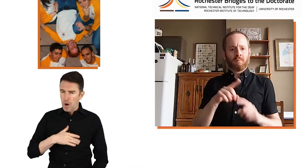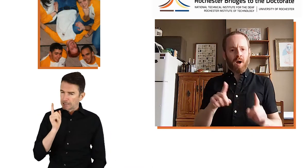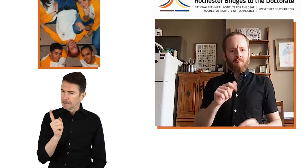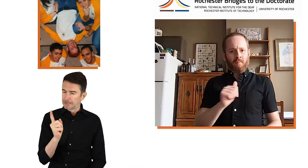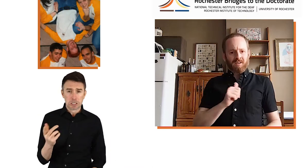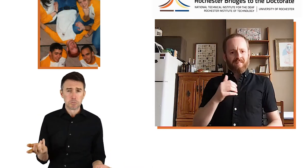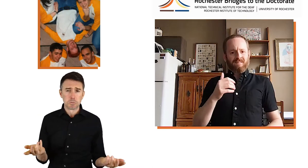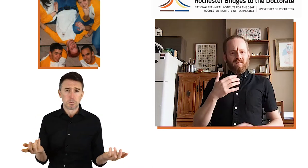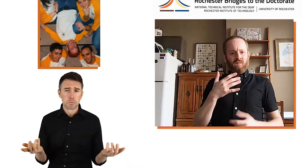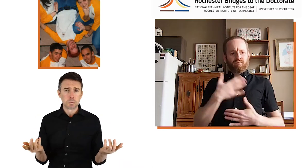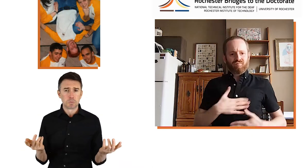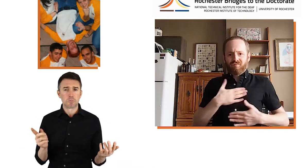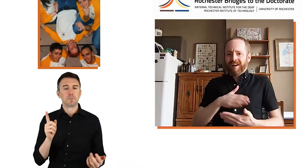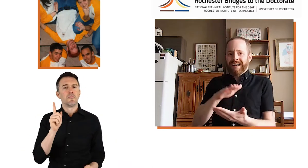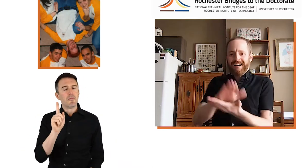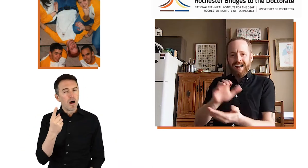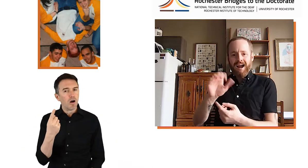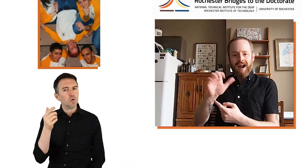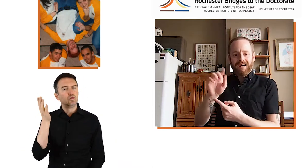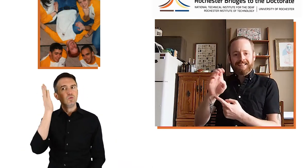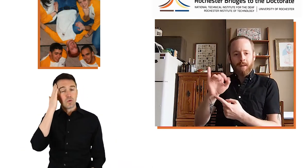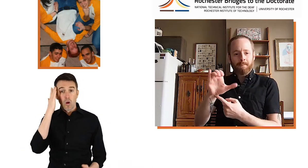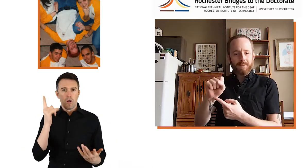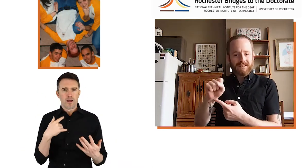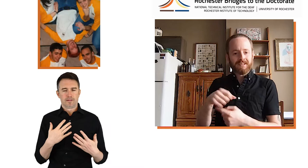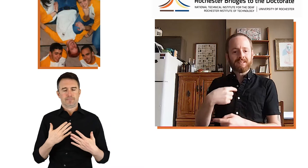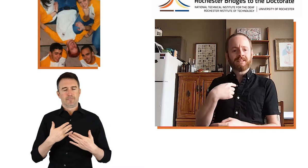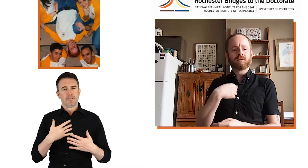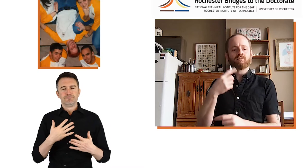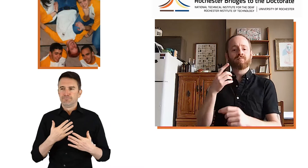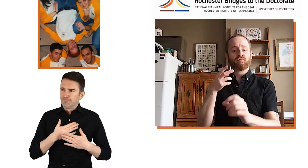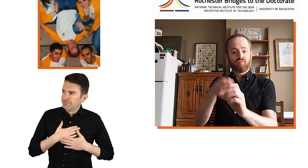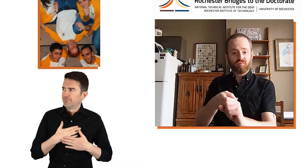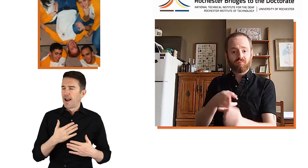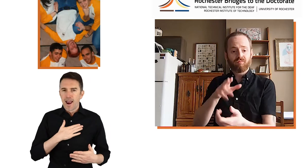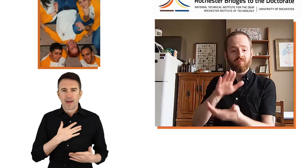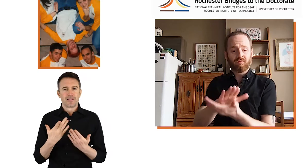specific topic that I was passionate about. But I did enjoy academia.